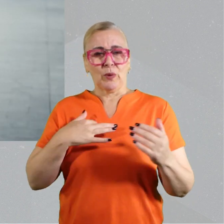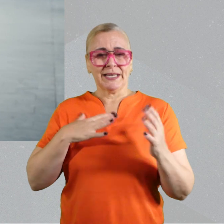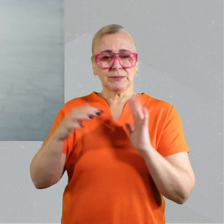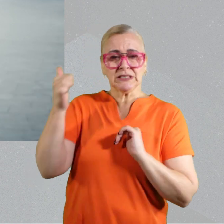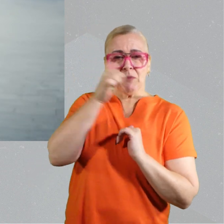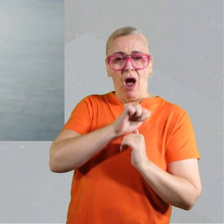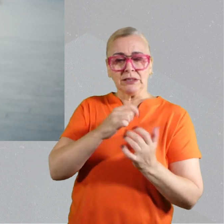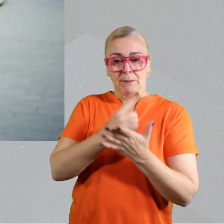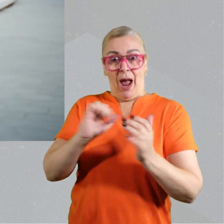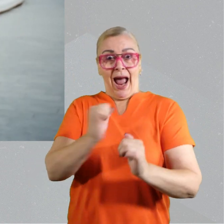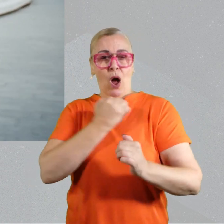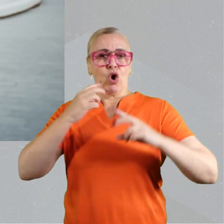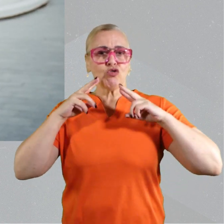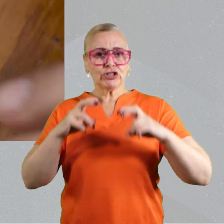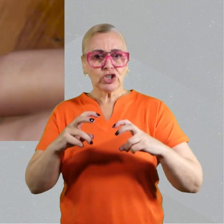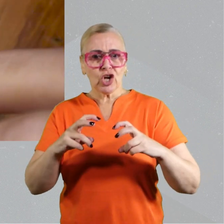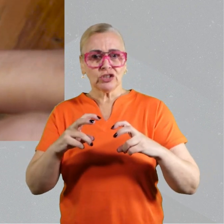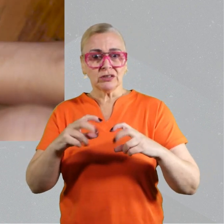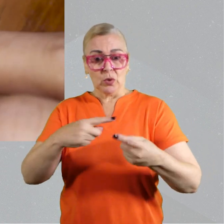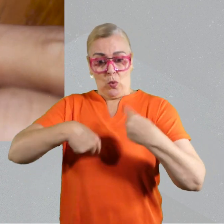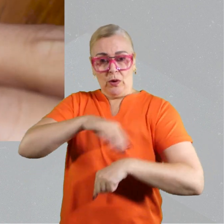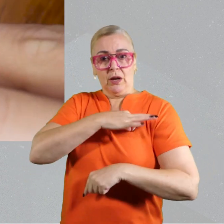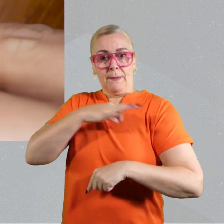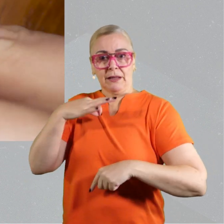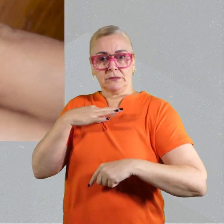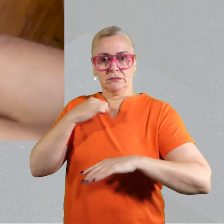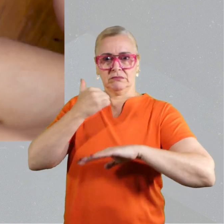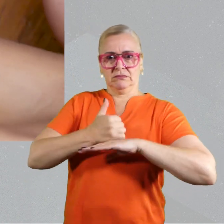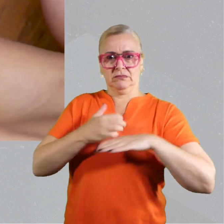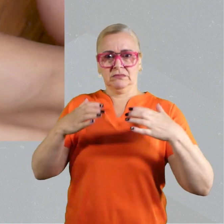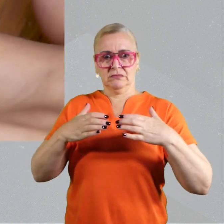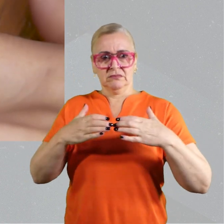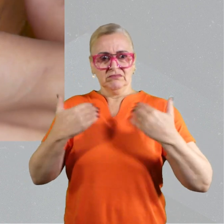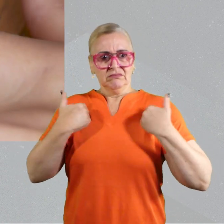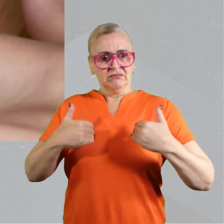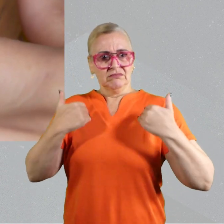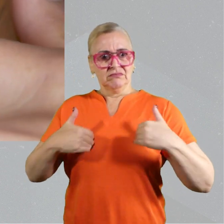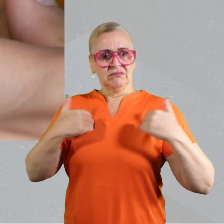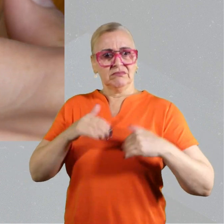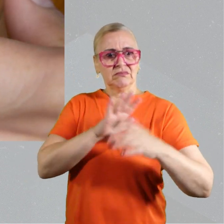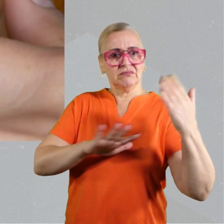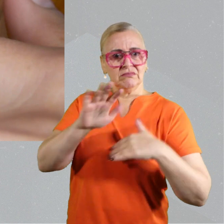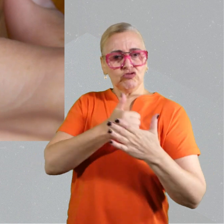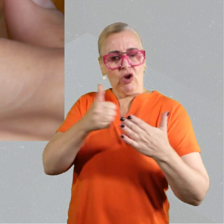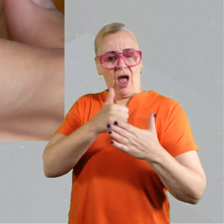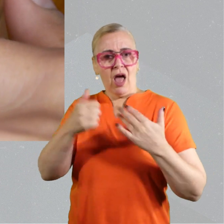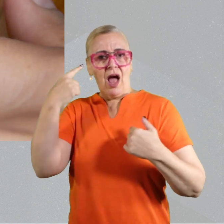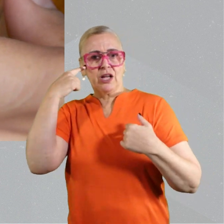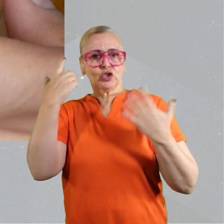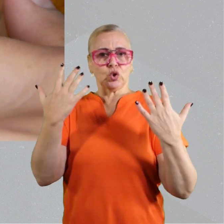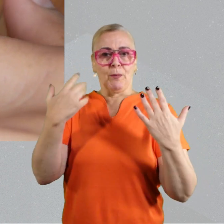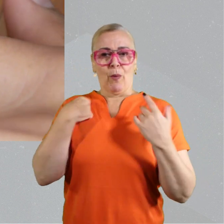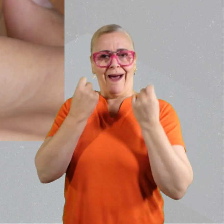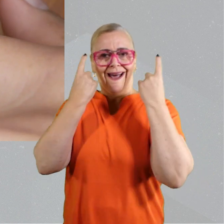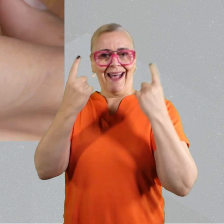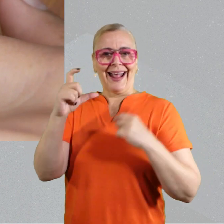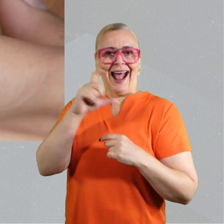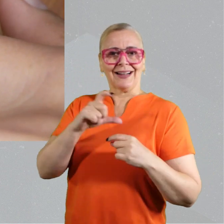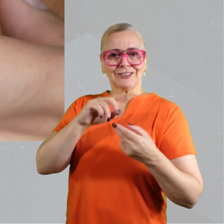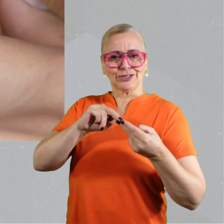always do things. We lose touch with the real world. Without that, I don't think we have as much